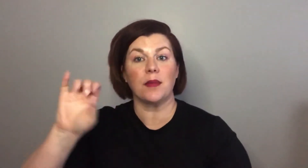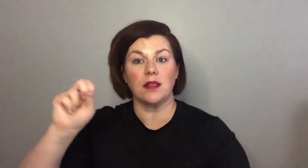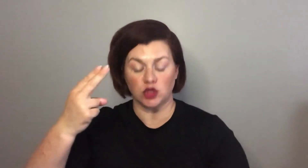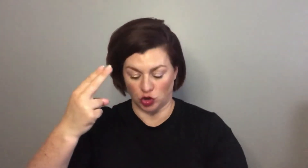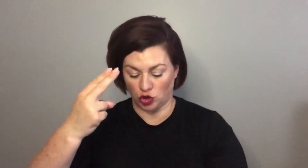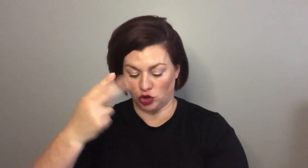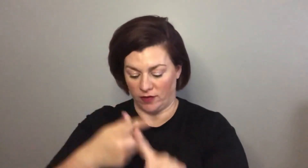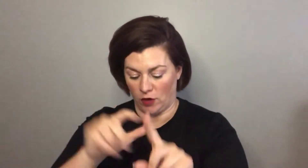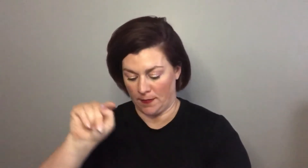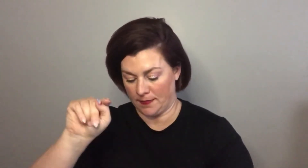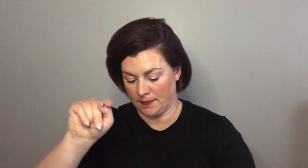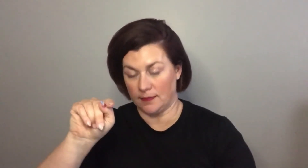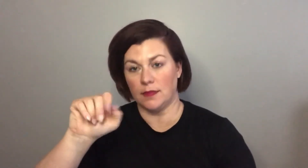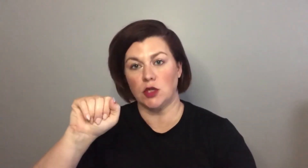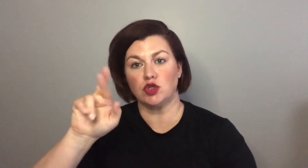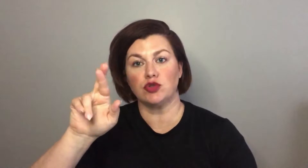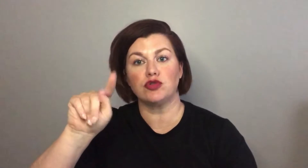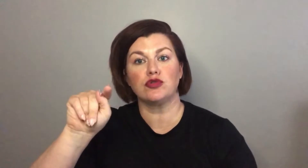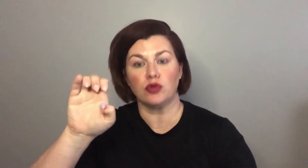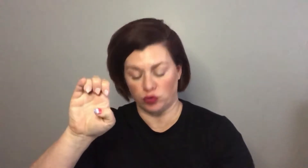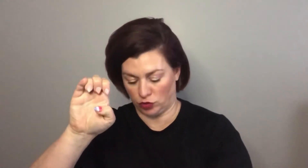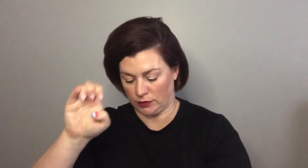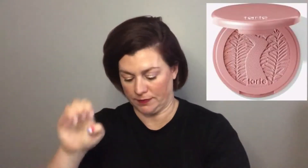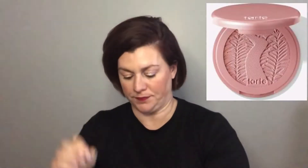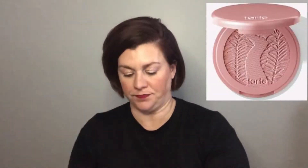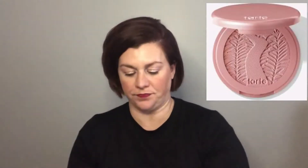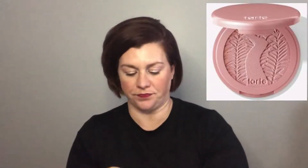now the second blush is from Tarte